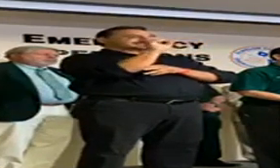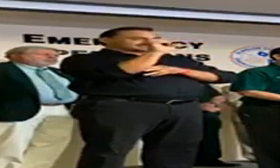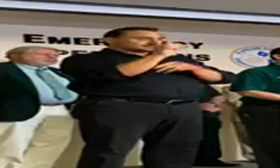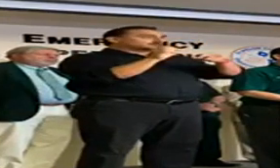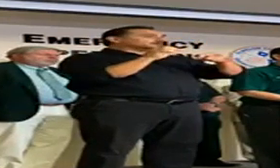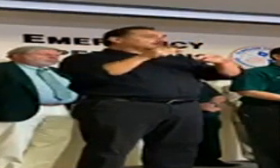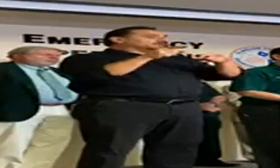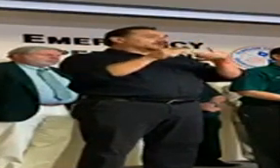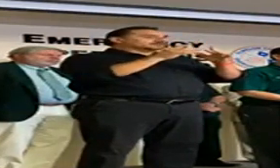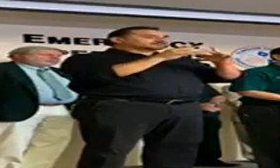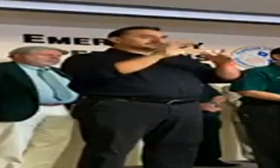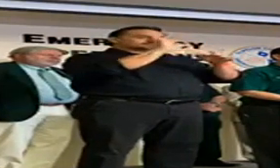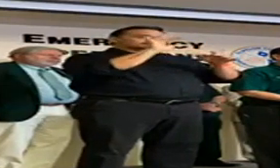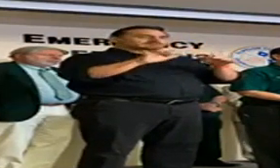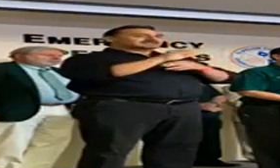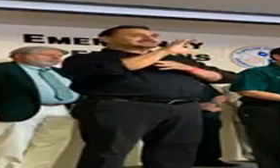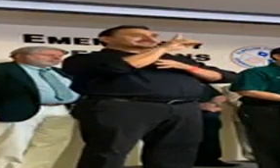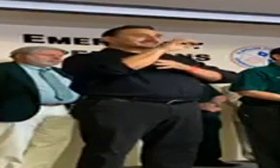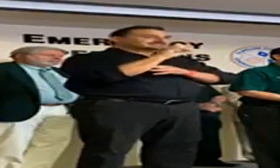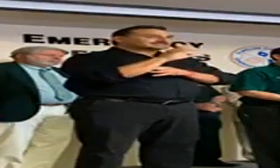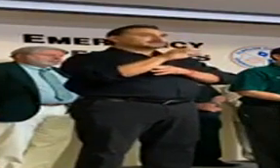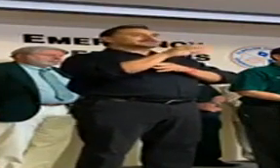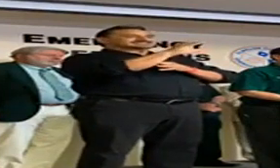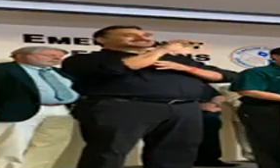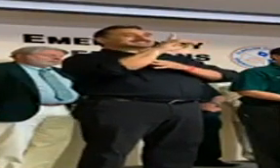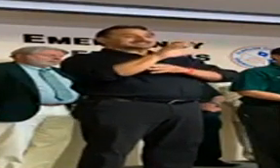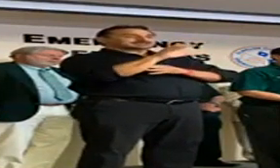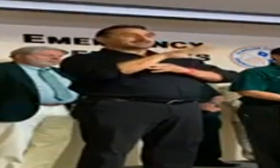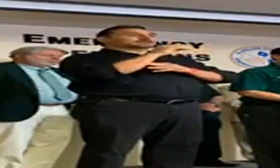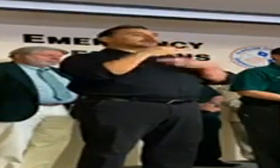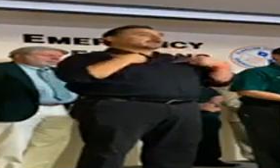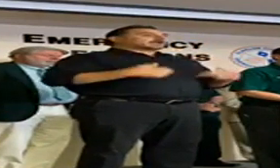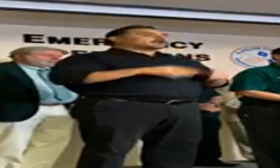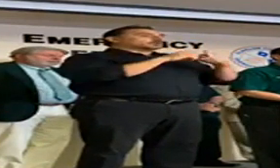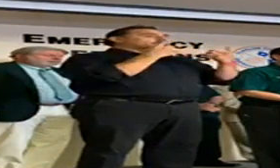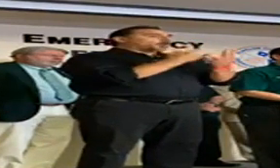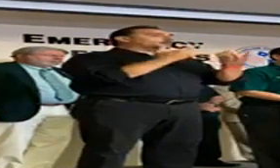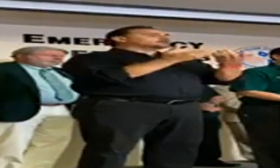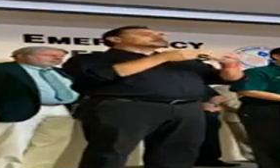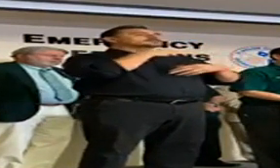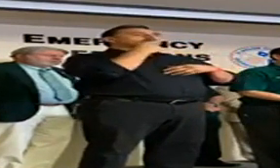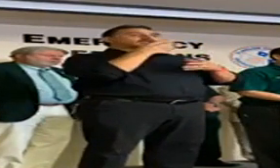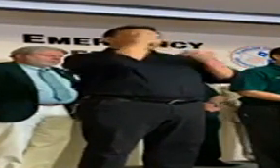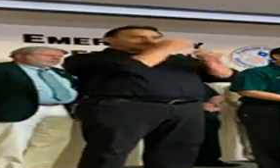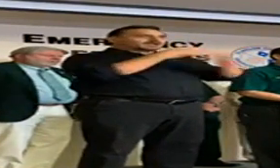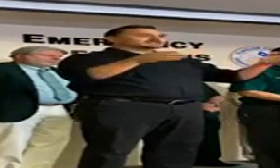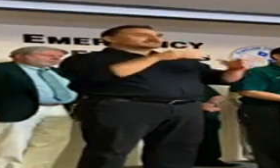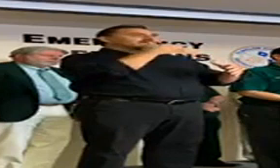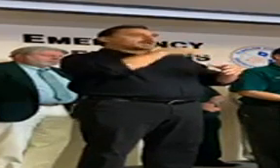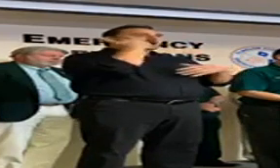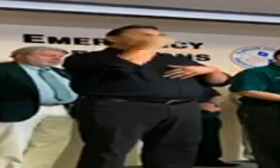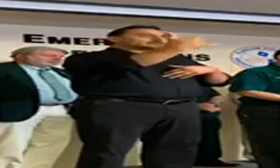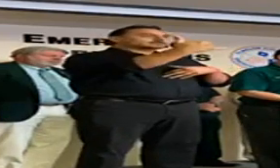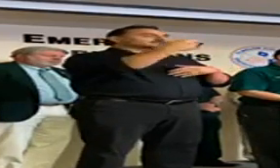there, you'll find links to the latest CDC and Health Department guidance, as well as the Health Department's Public Information Hotline for this COVID